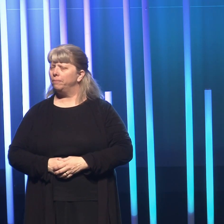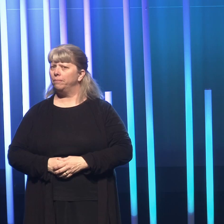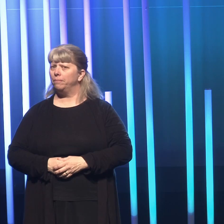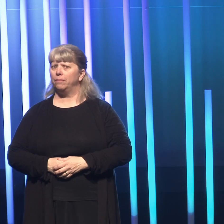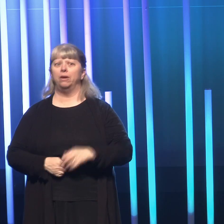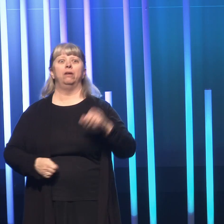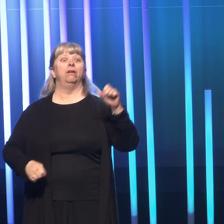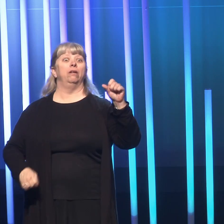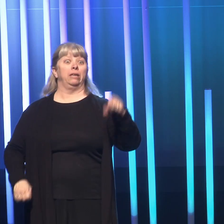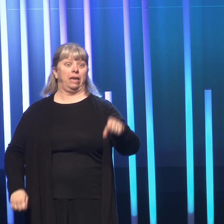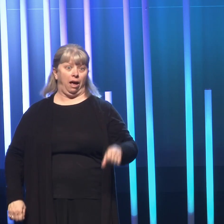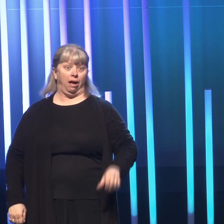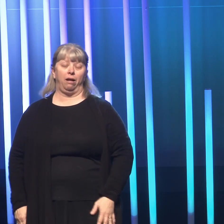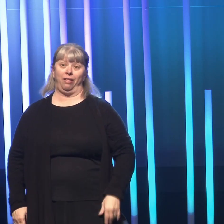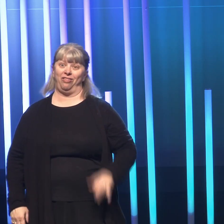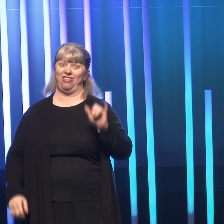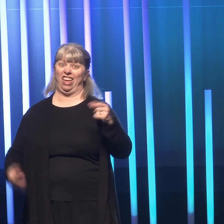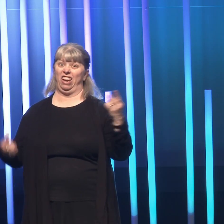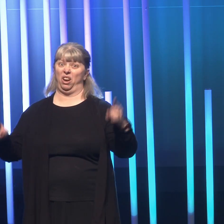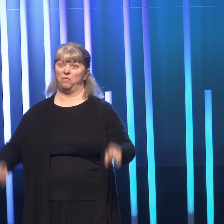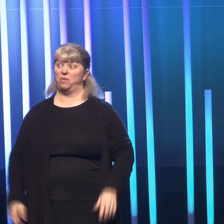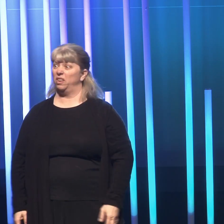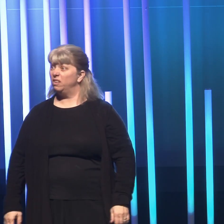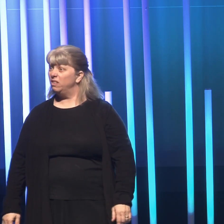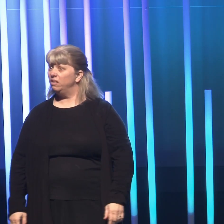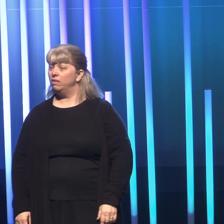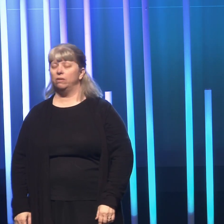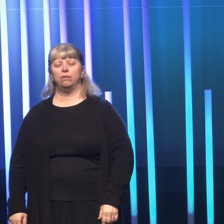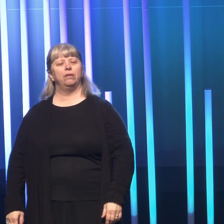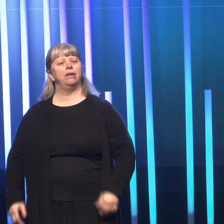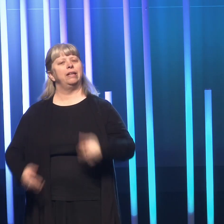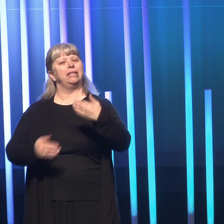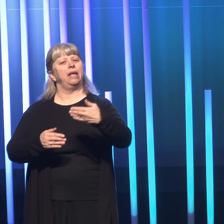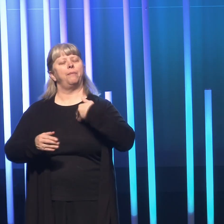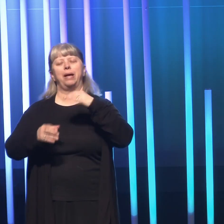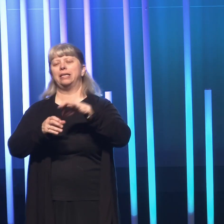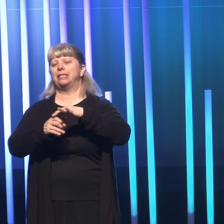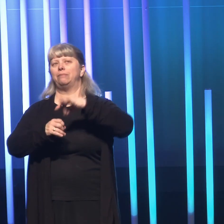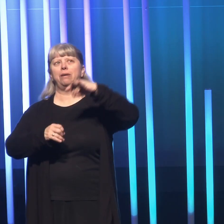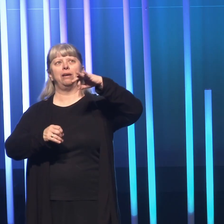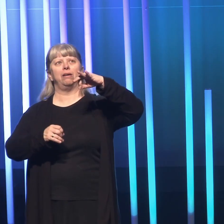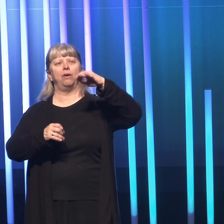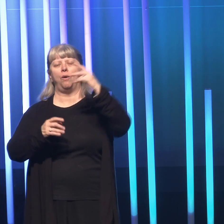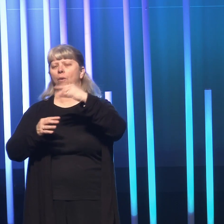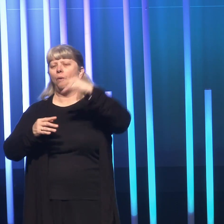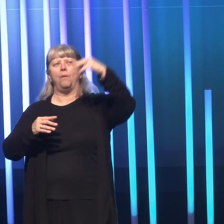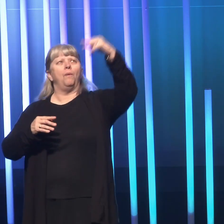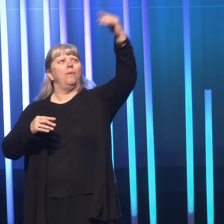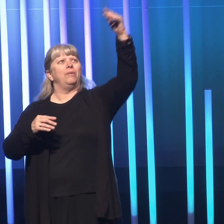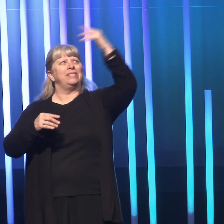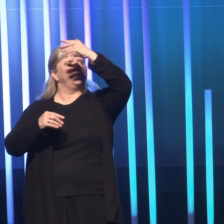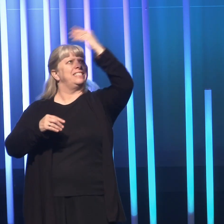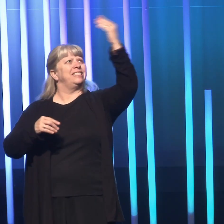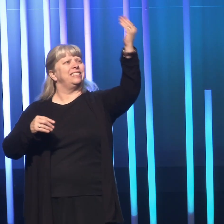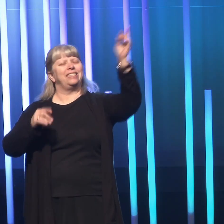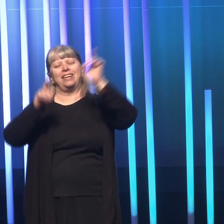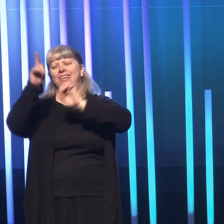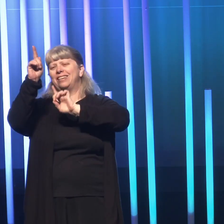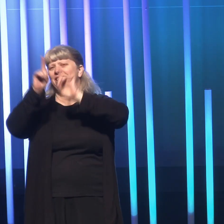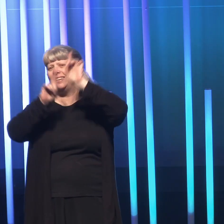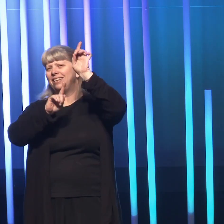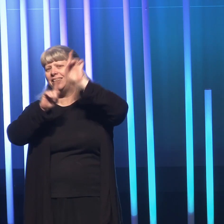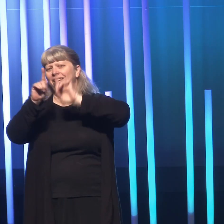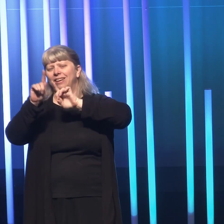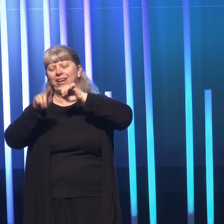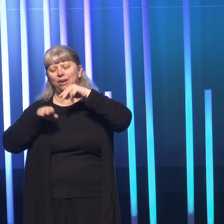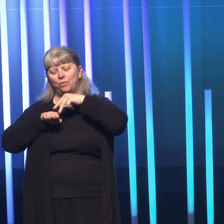Yeah, so that happened. Then my spirit spiraled back up to the sky, to the stars, and I was back on the